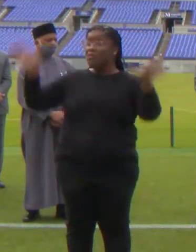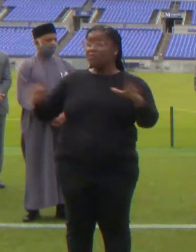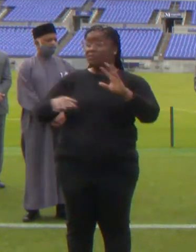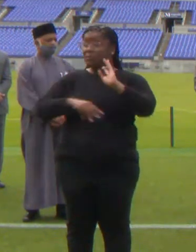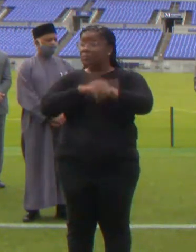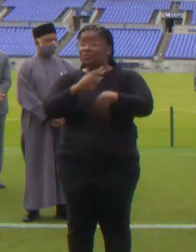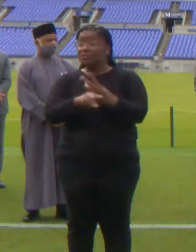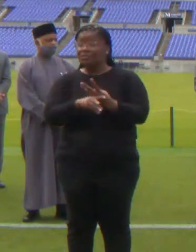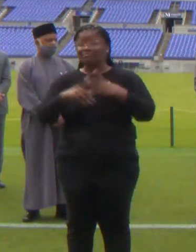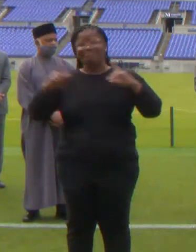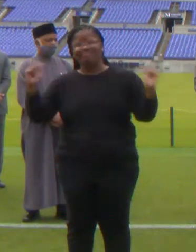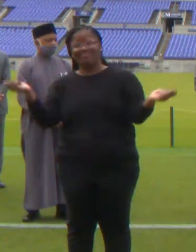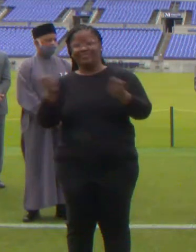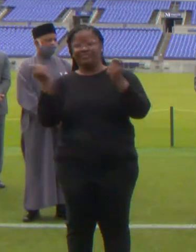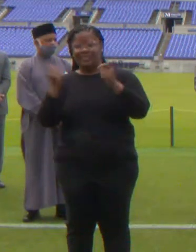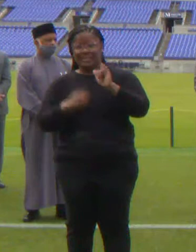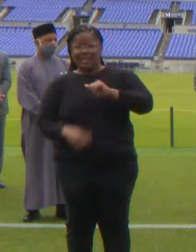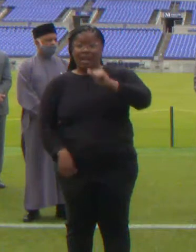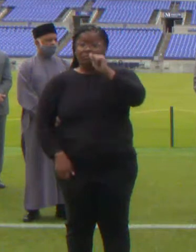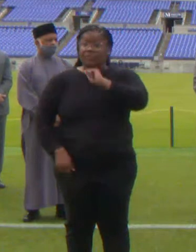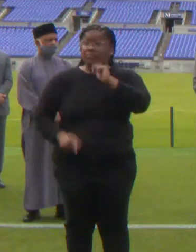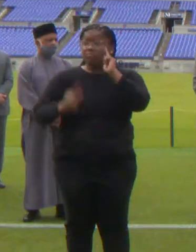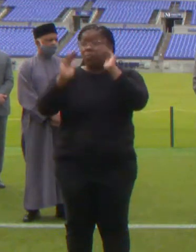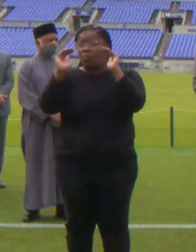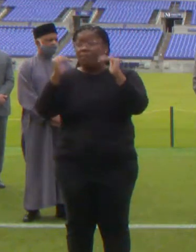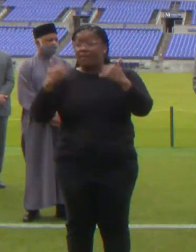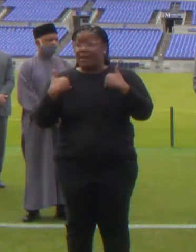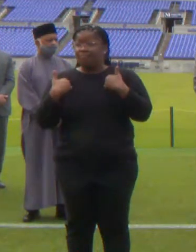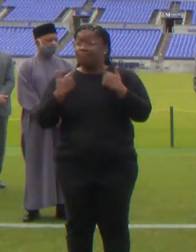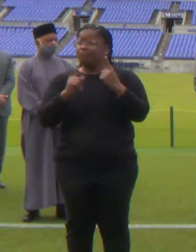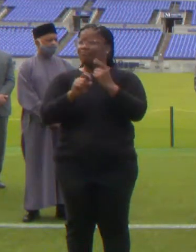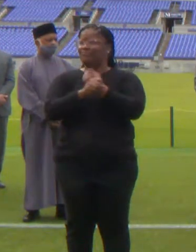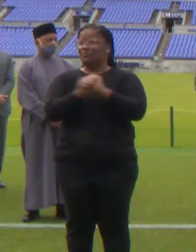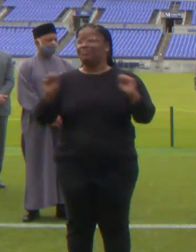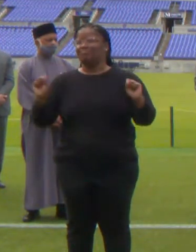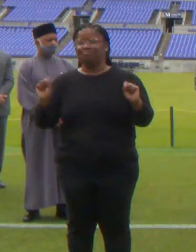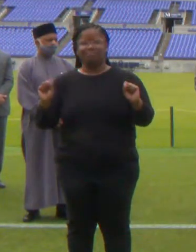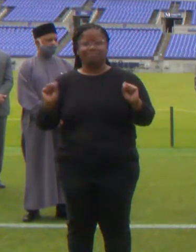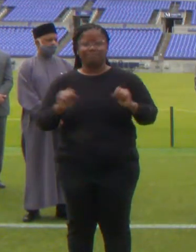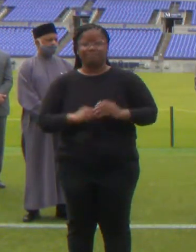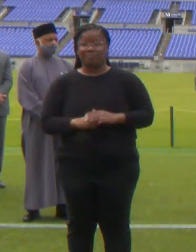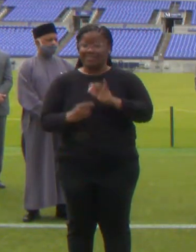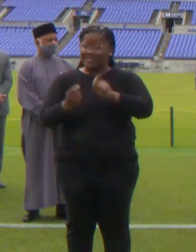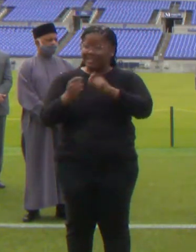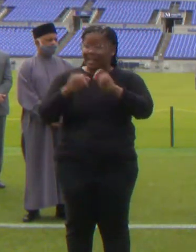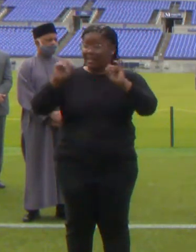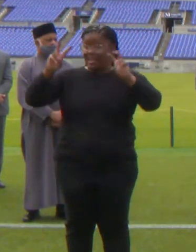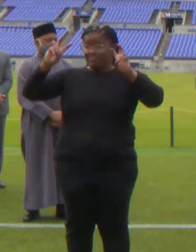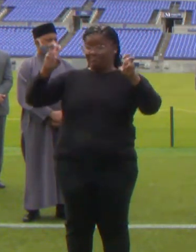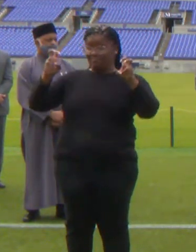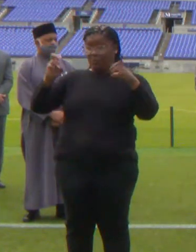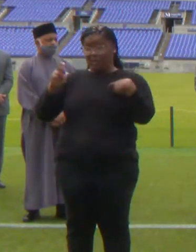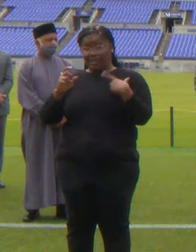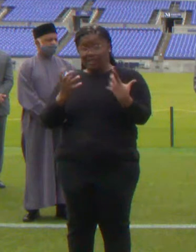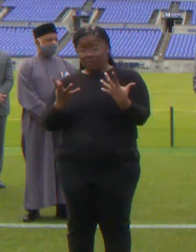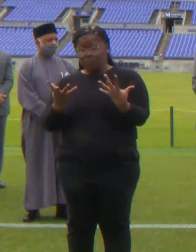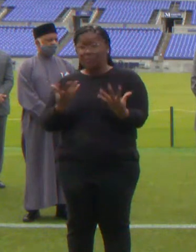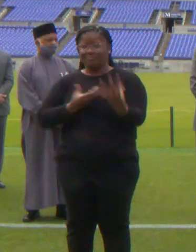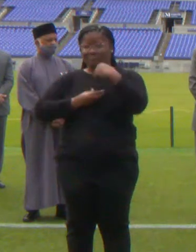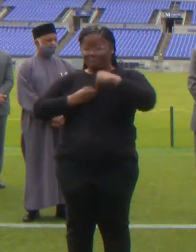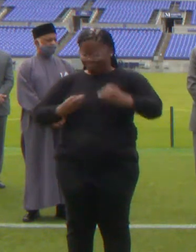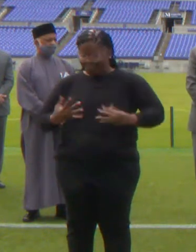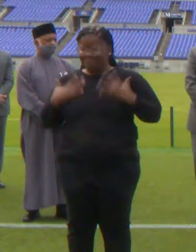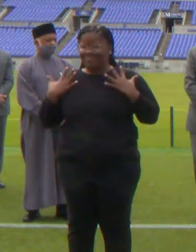renewal, hope and freedom. The exact themes that all of us need to inspire and guide us as we move